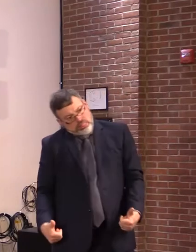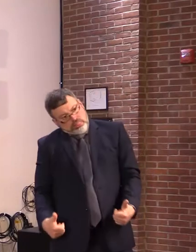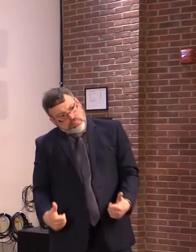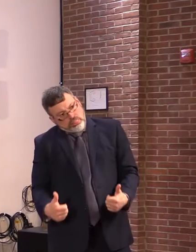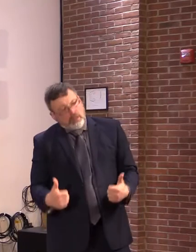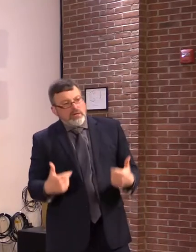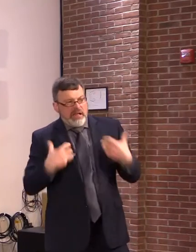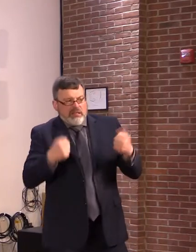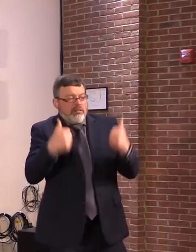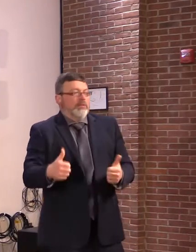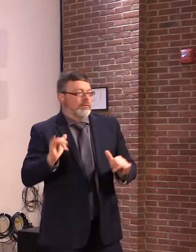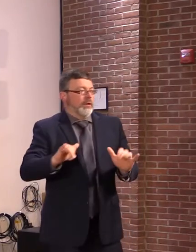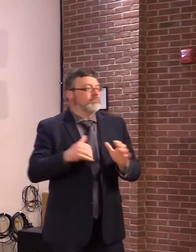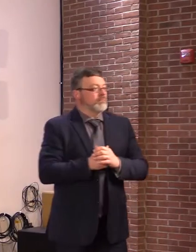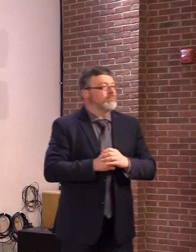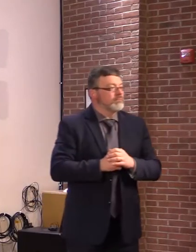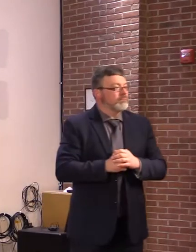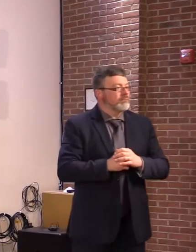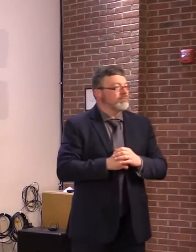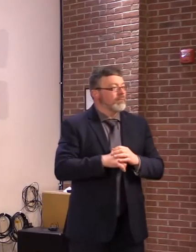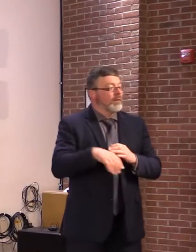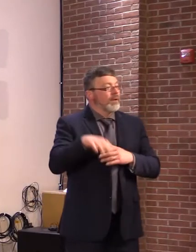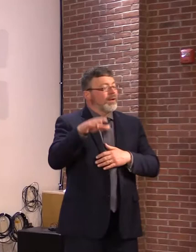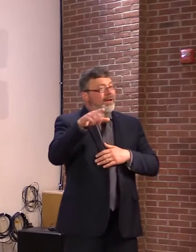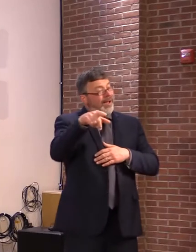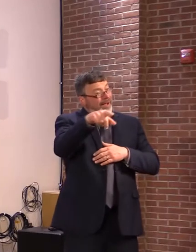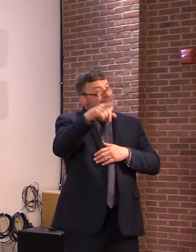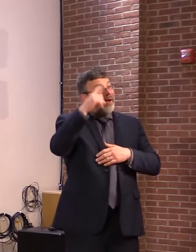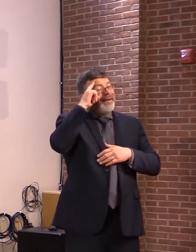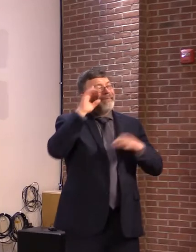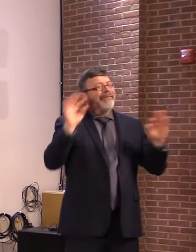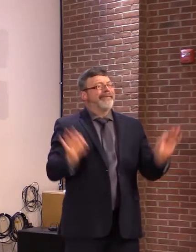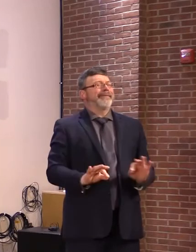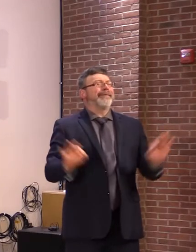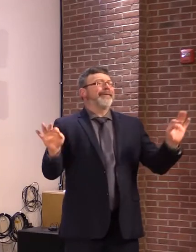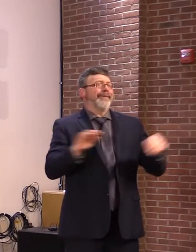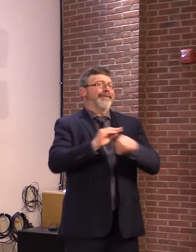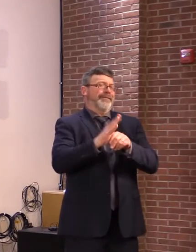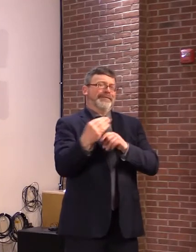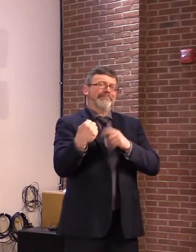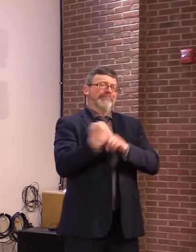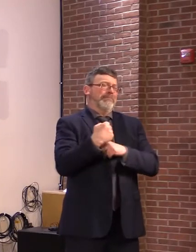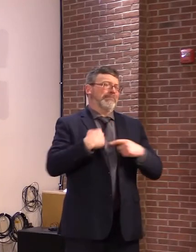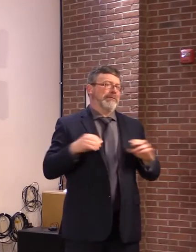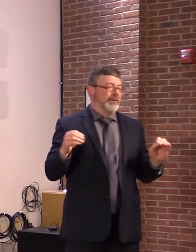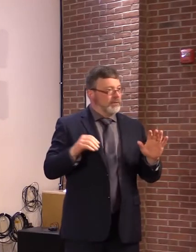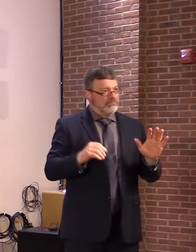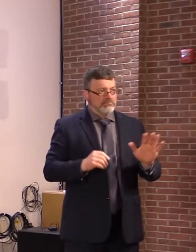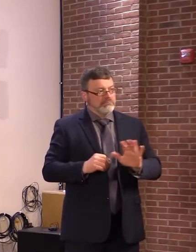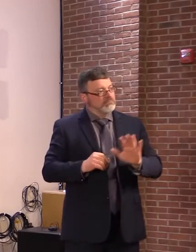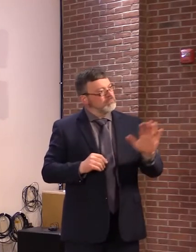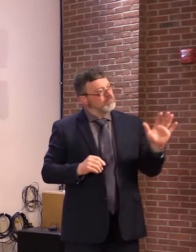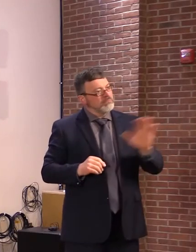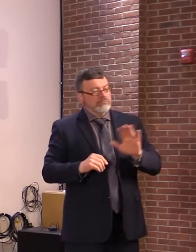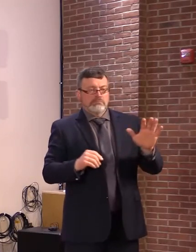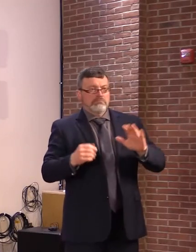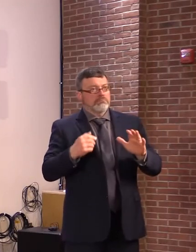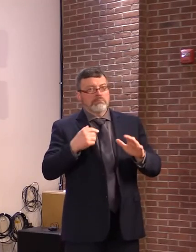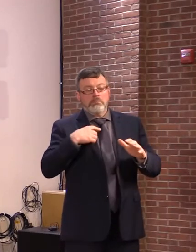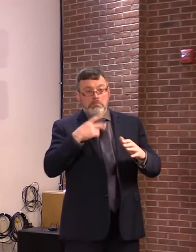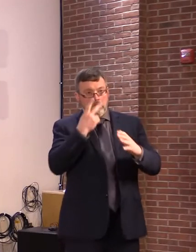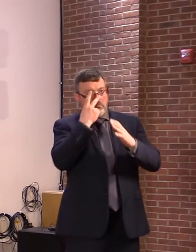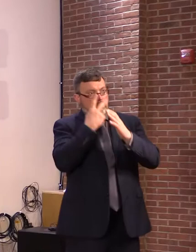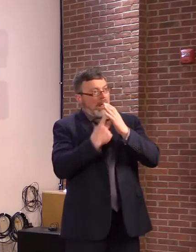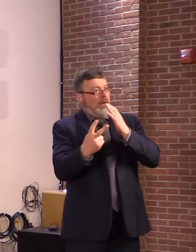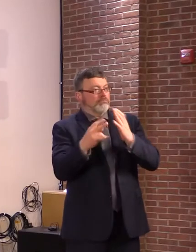mild symptoms early on mean that you shouldn't seek treatment. You have no way of predicting your course of illness